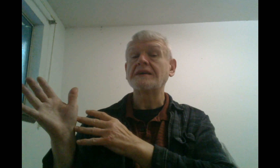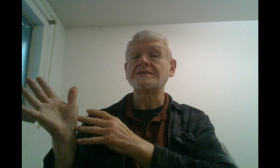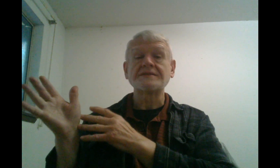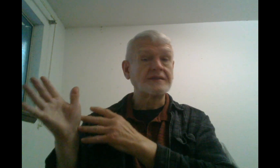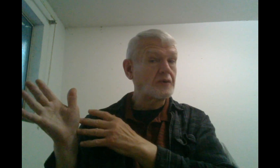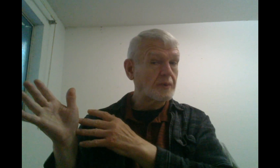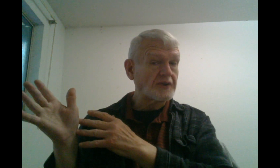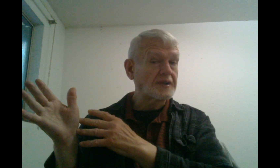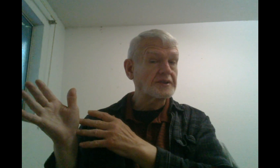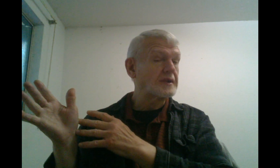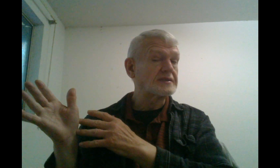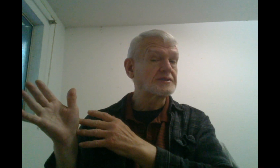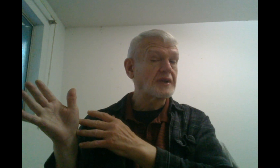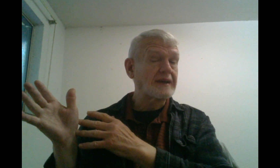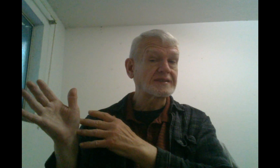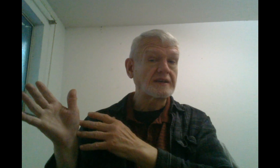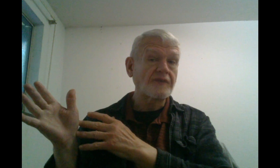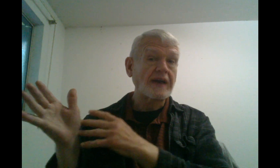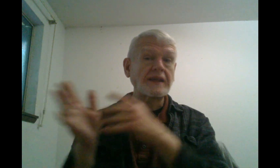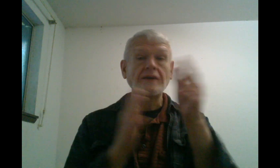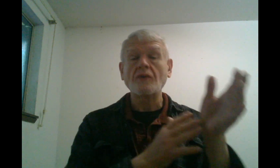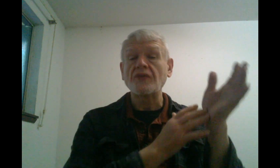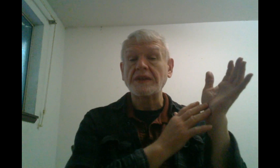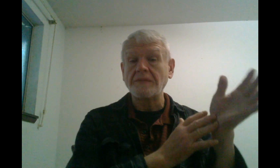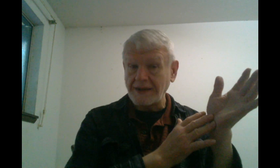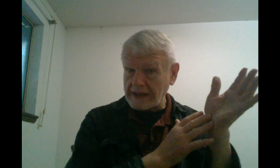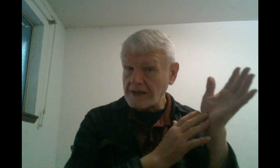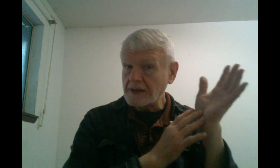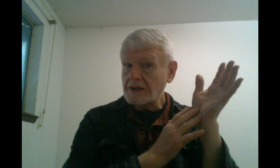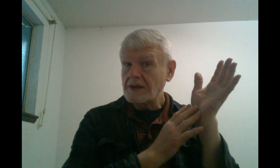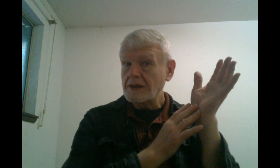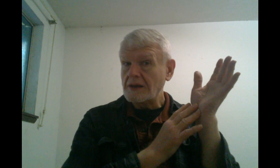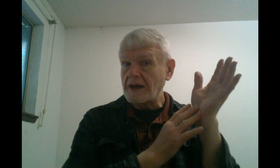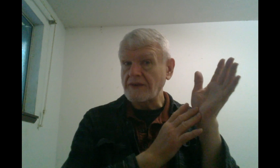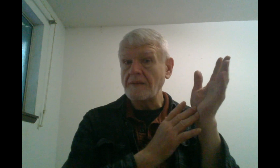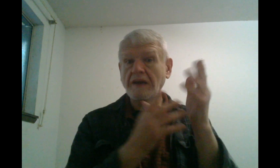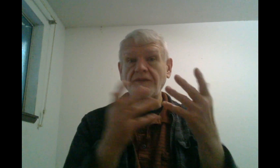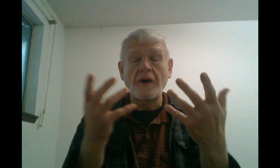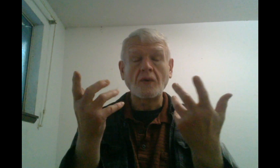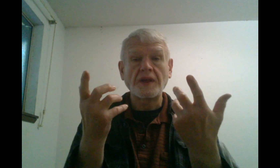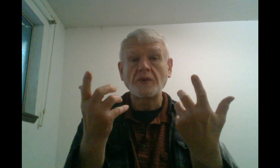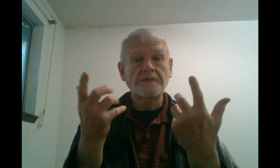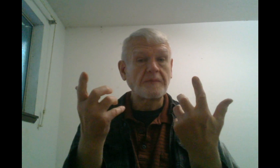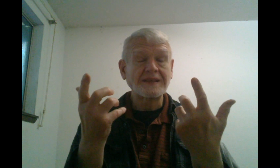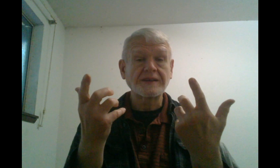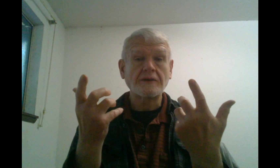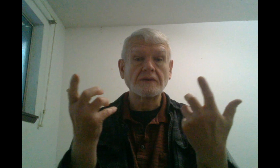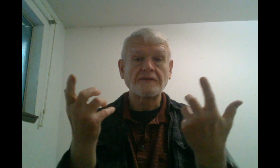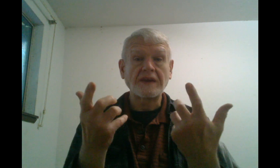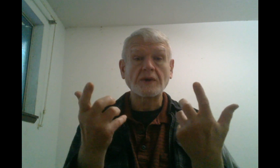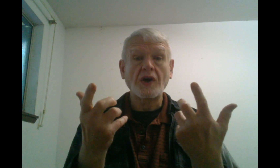no word on the transitional housing on Friday, hopefully Monday. I've got my phone with me, so if anyone